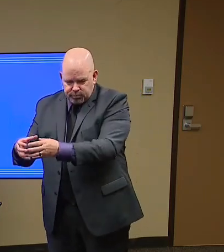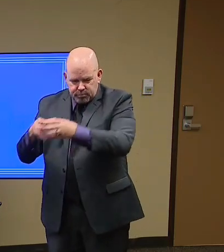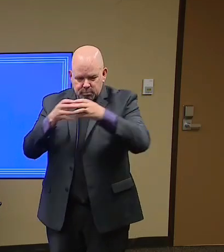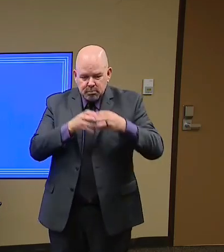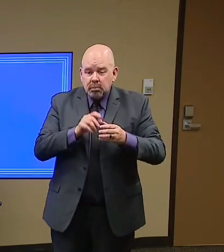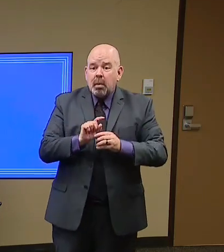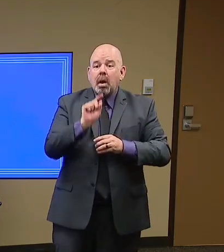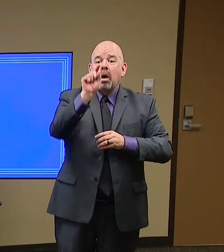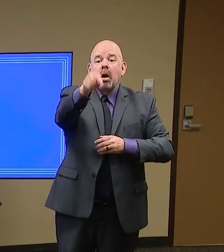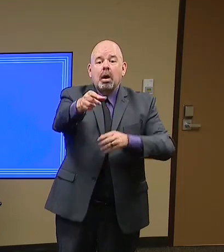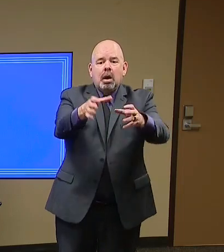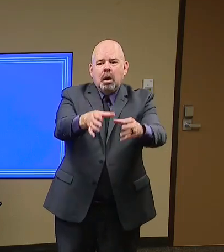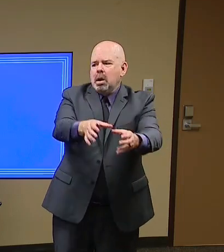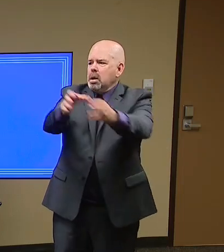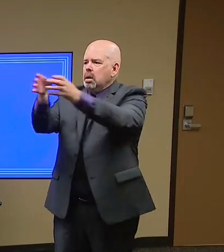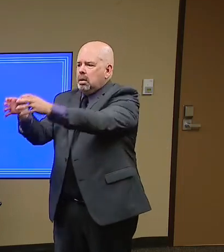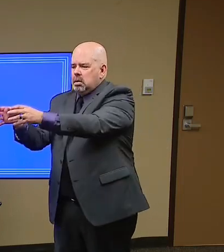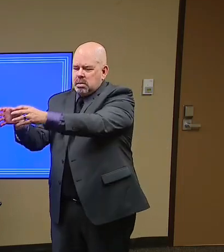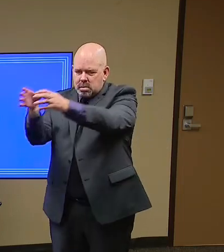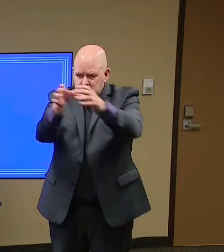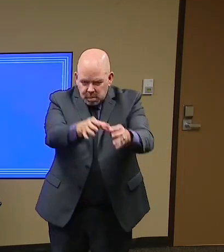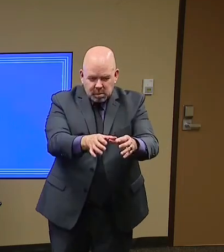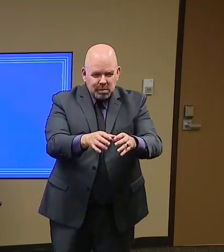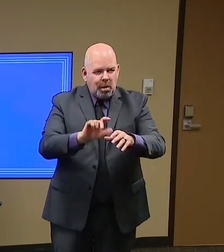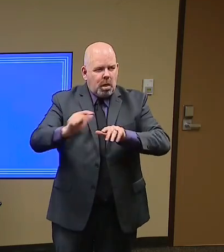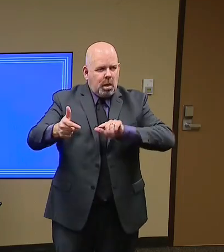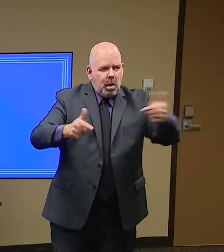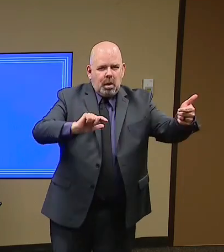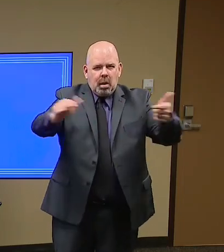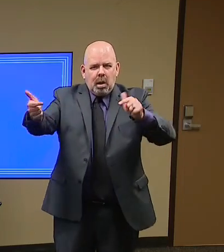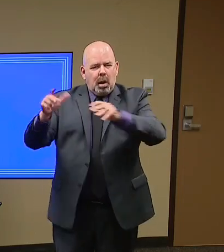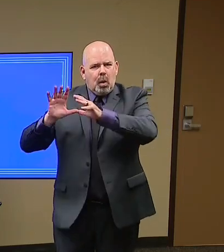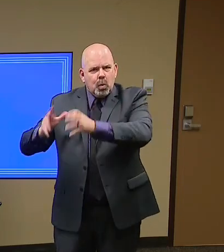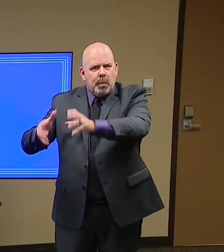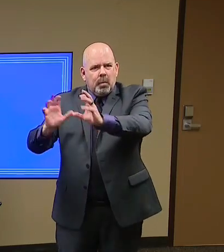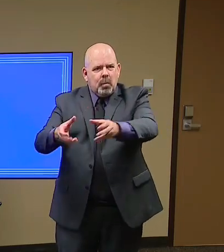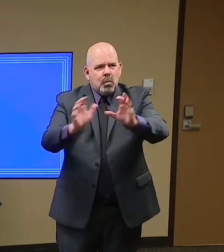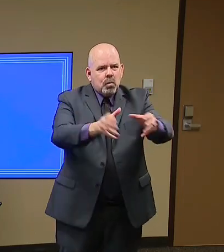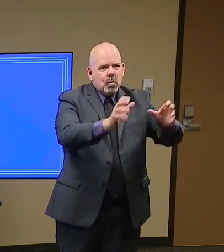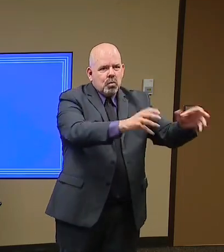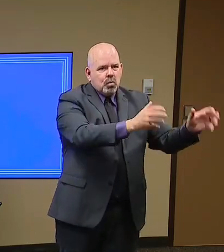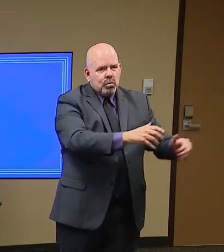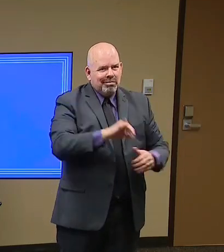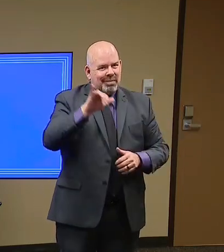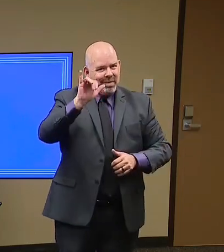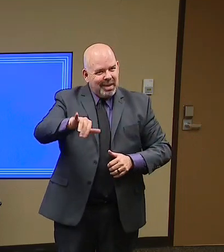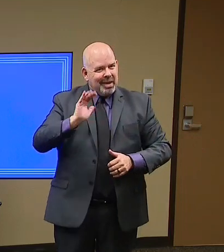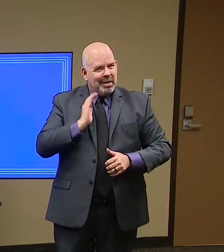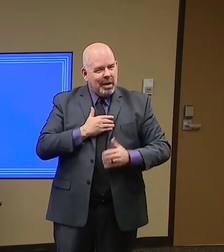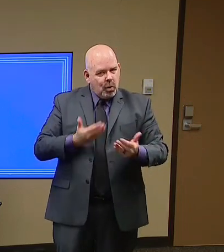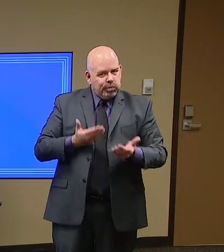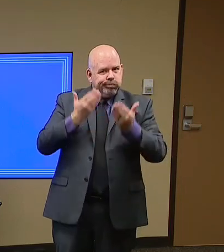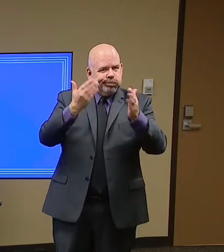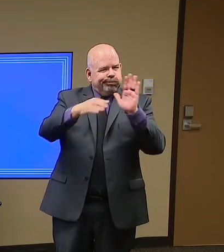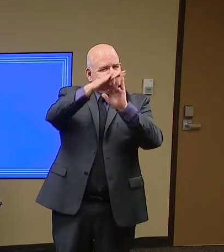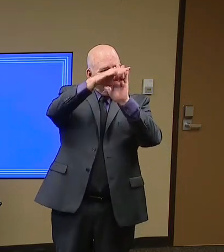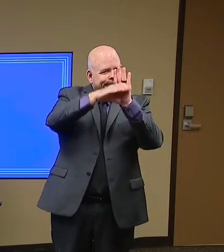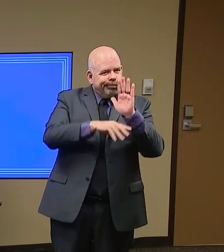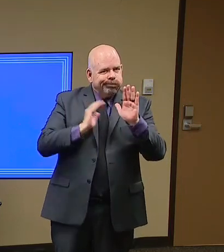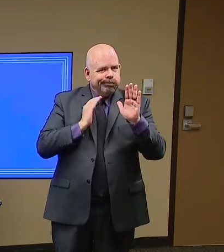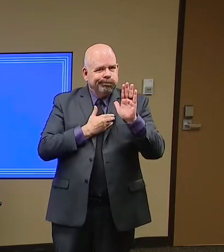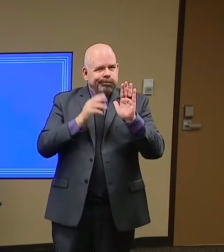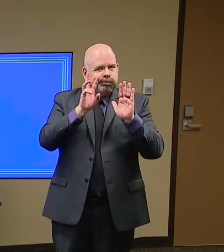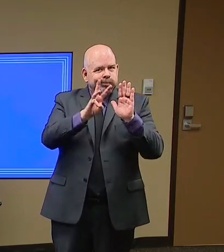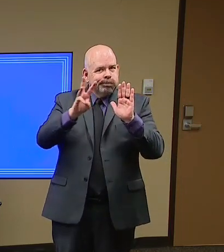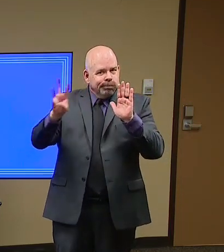concerned mom or dad with your child care facility to have your child's, you know, health first and foremost. So